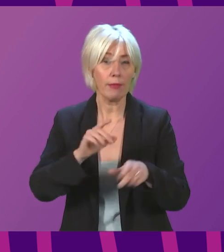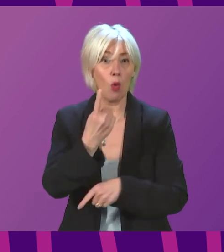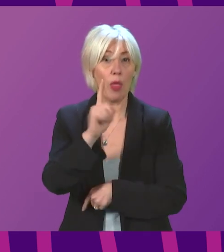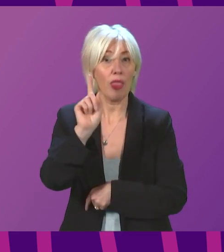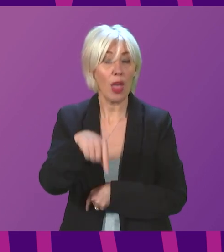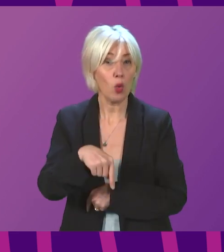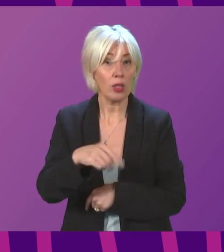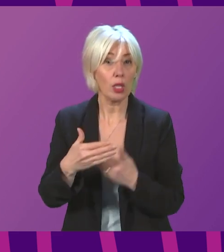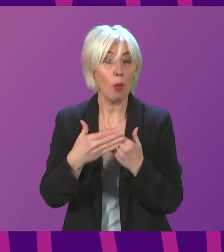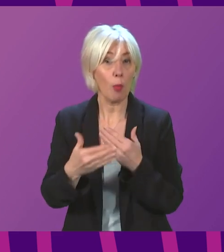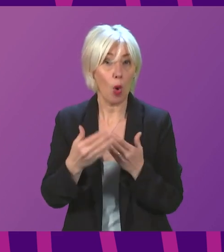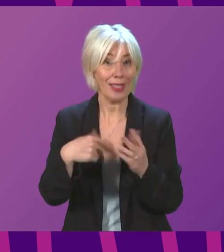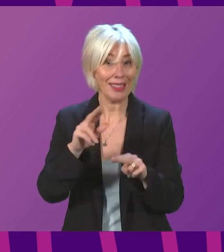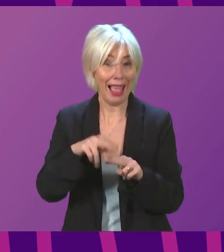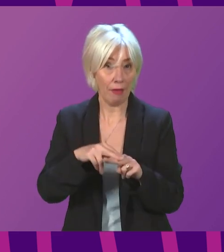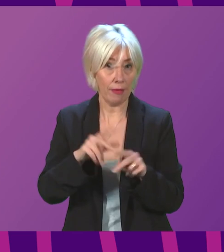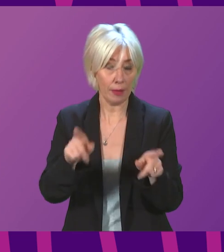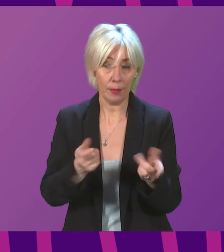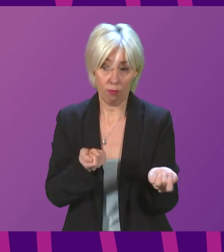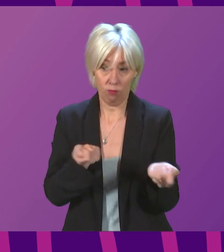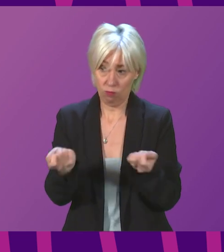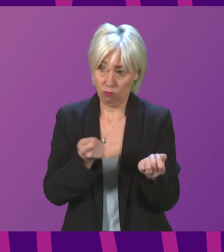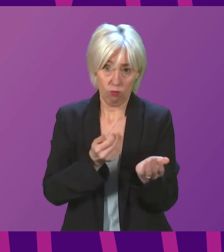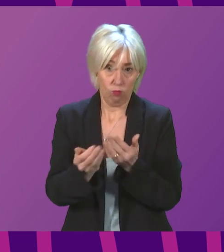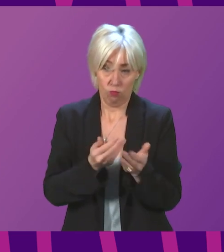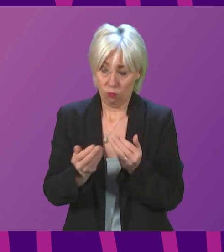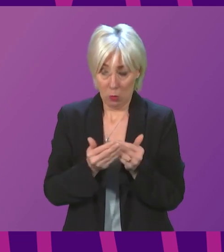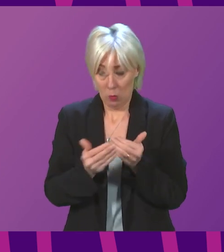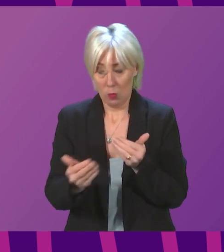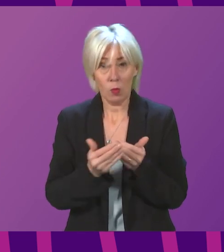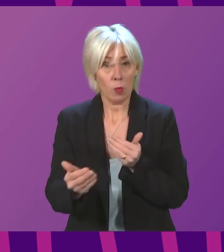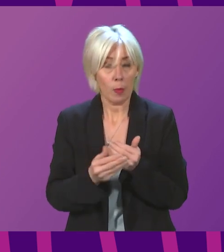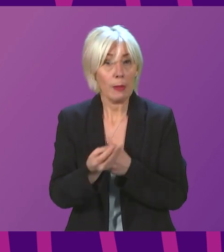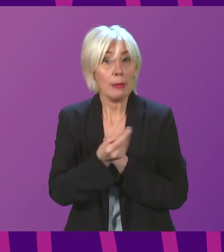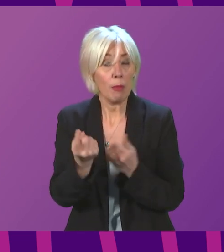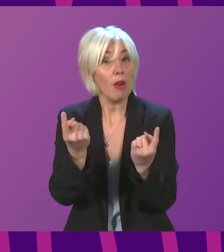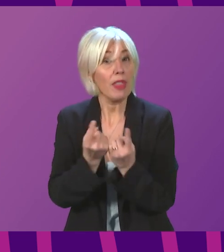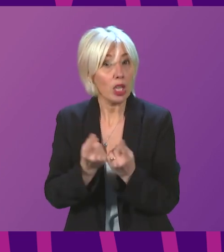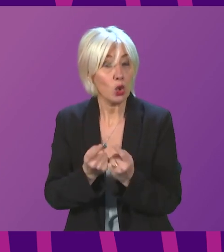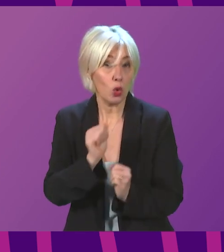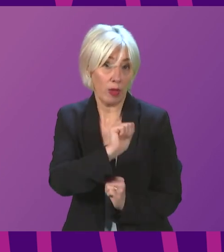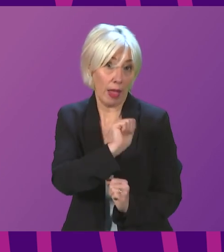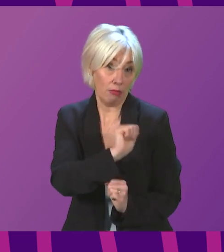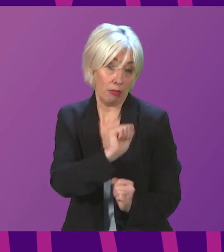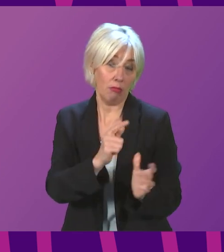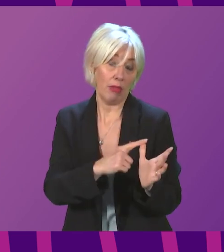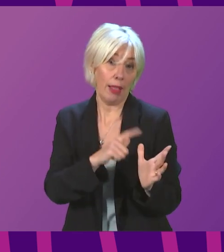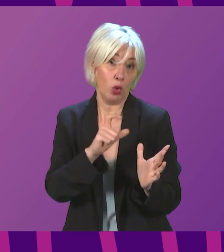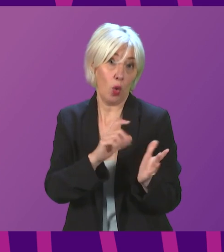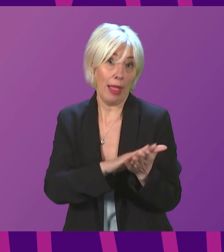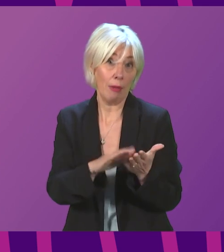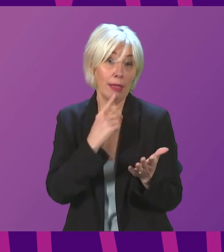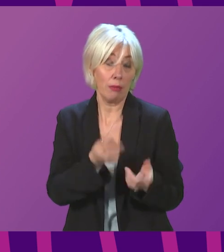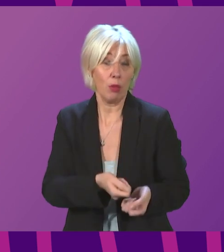thousand more members of staff to deal with in the immediate term some of the issues that Alec Cole-Hamilton is